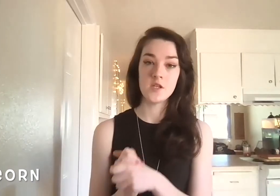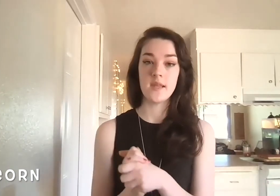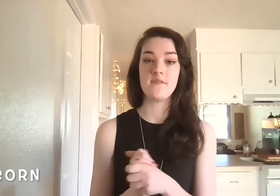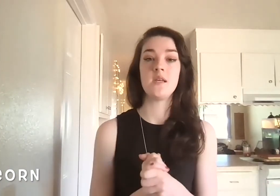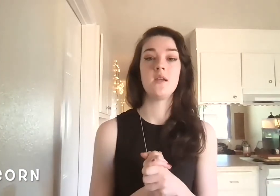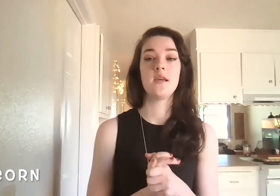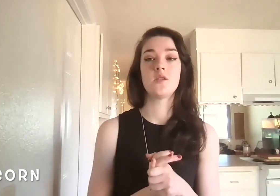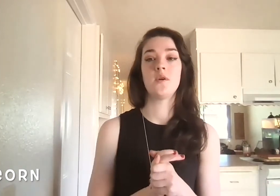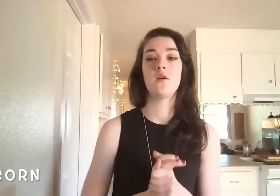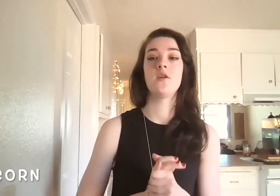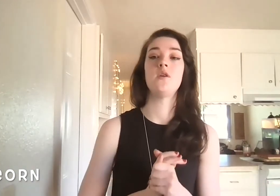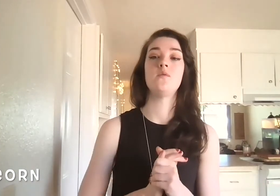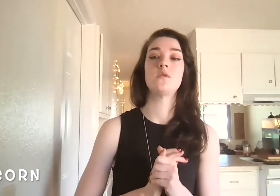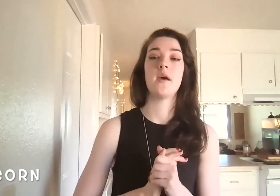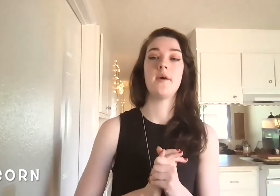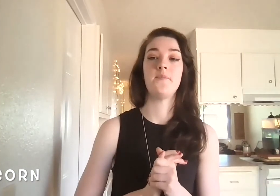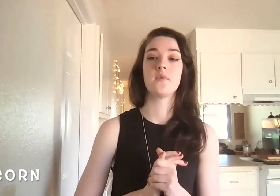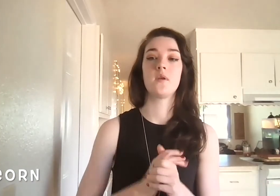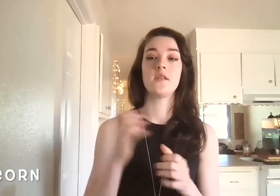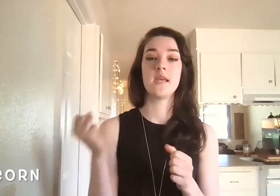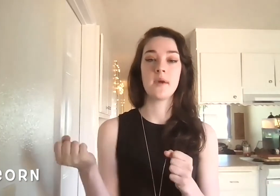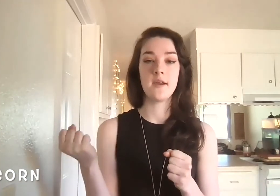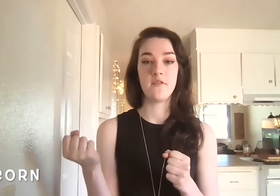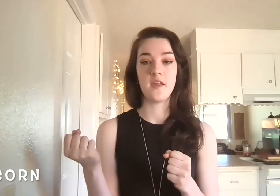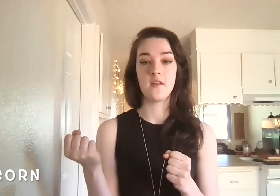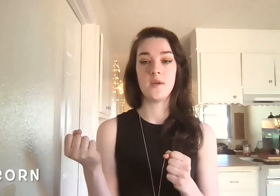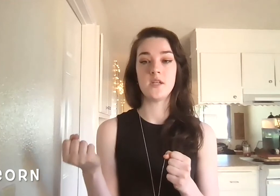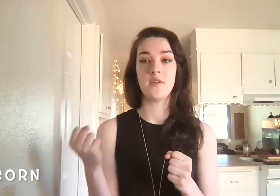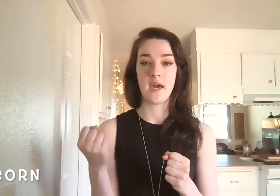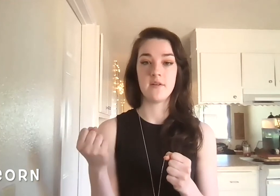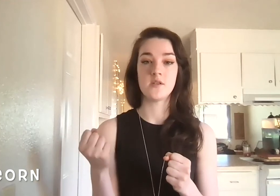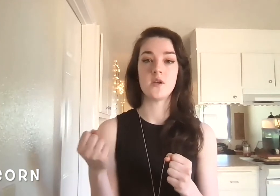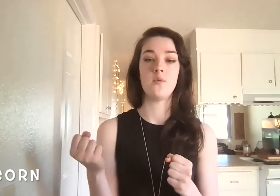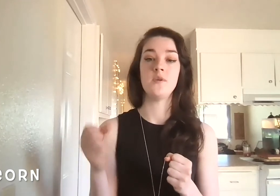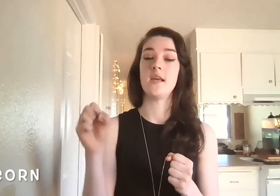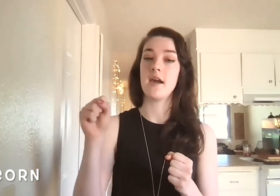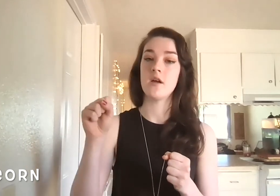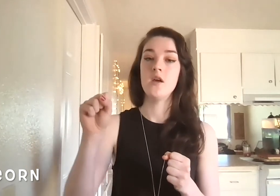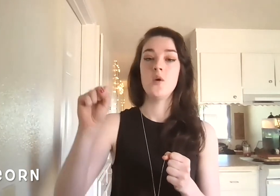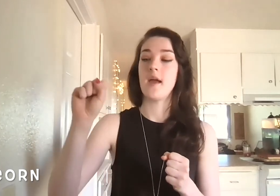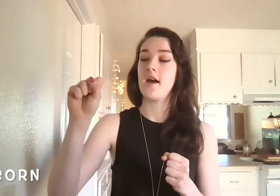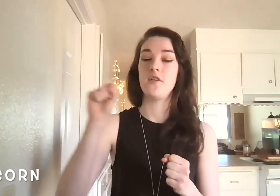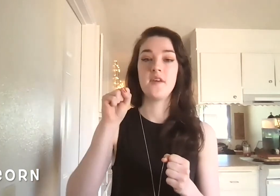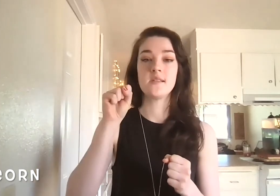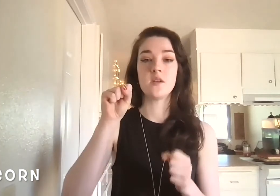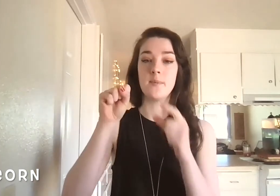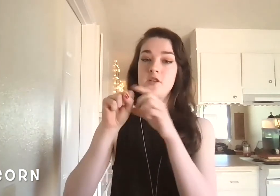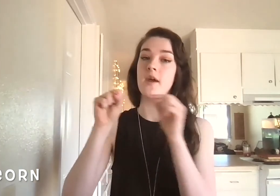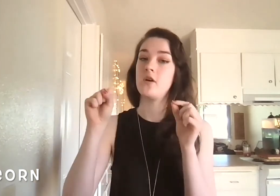way that I've seen is we are going to use the same kind of thing that we did with carrot. So when we did carrot, we had our fist and we imagine we had our